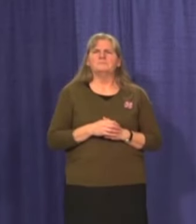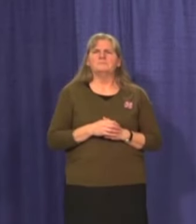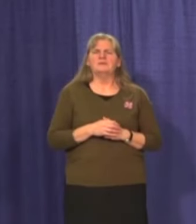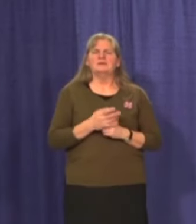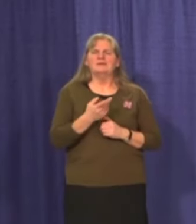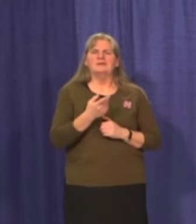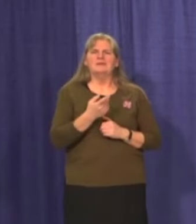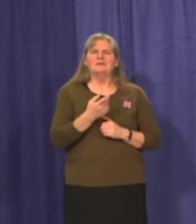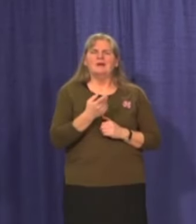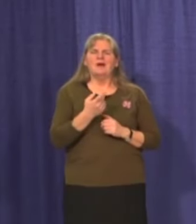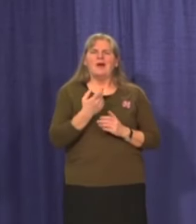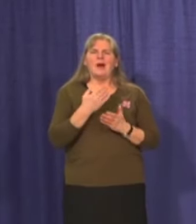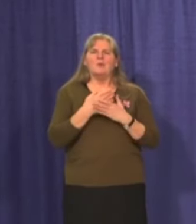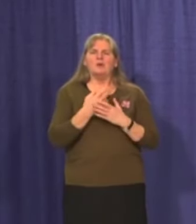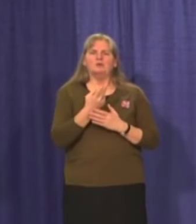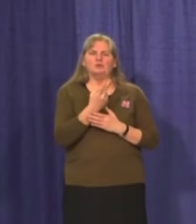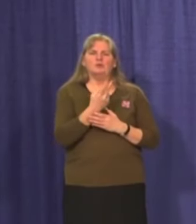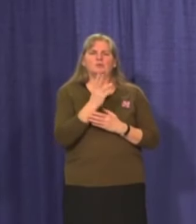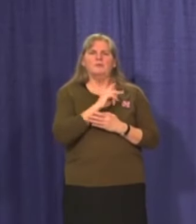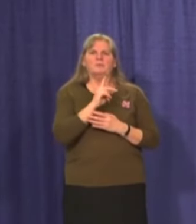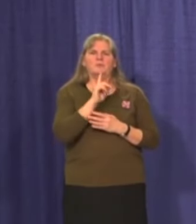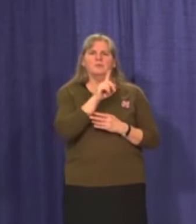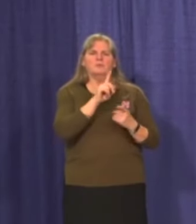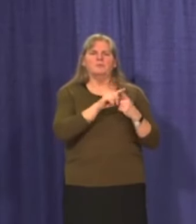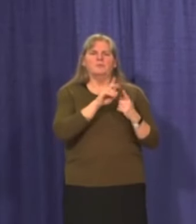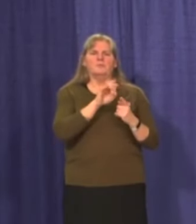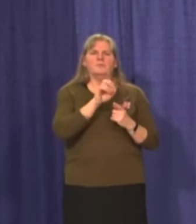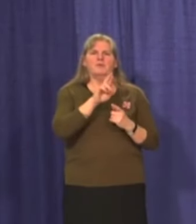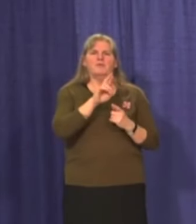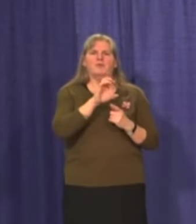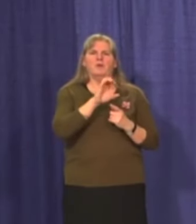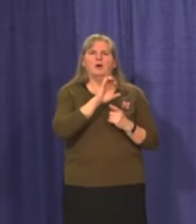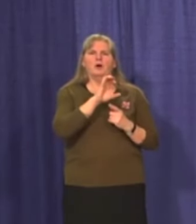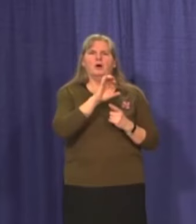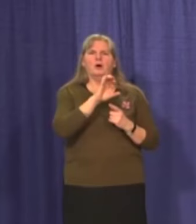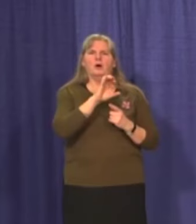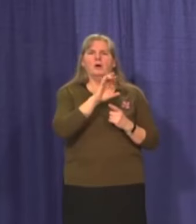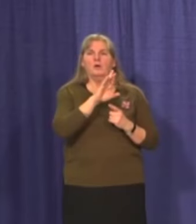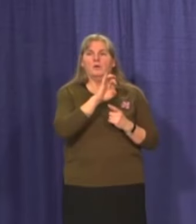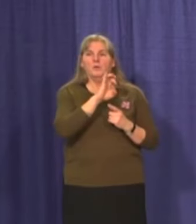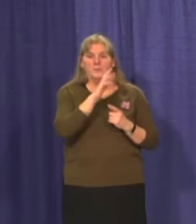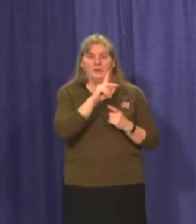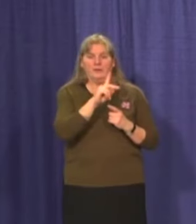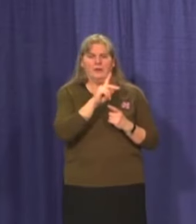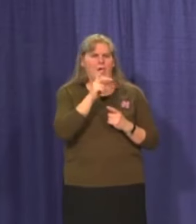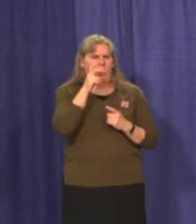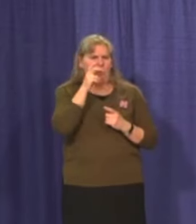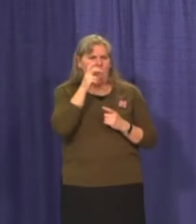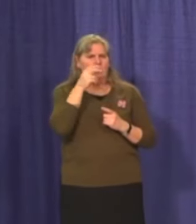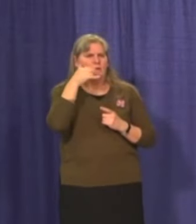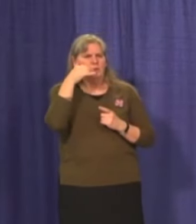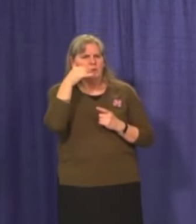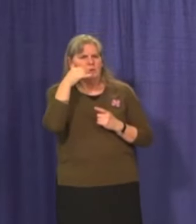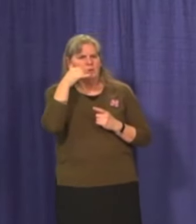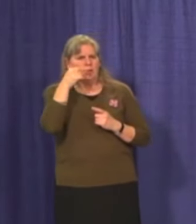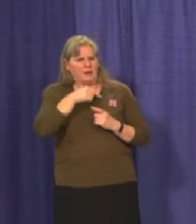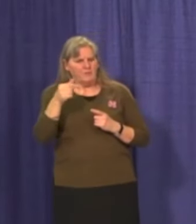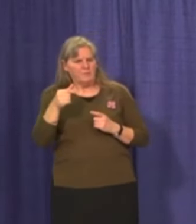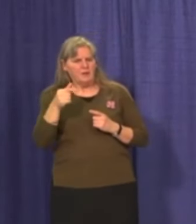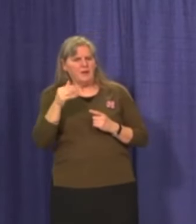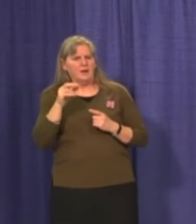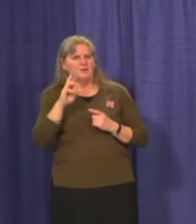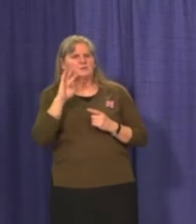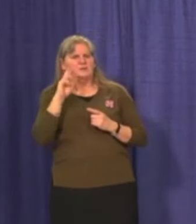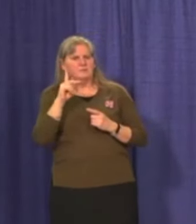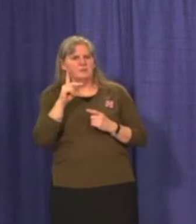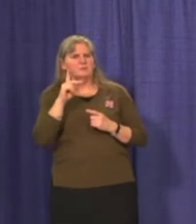again from Beaver Creek from last week. I know I heard there that the government and the RCMP are working as hard as they